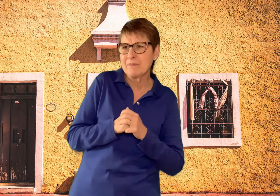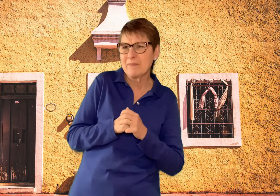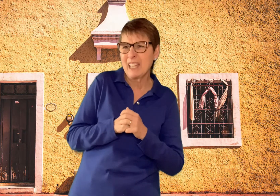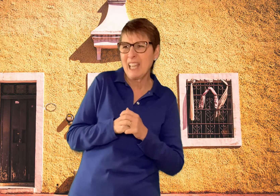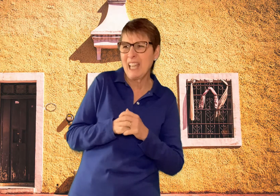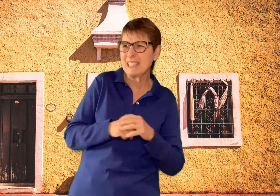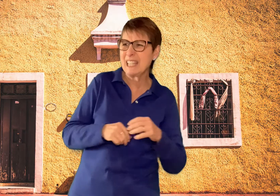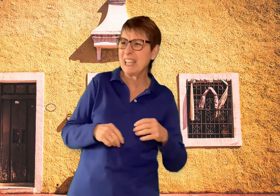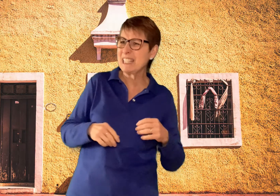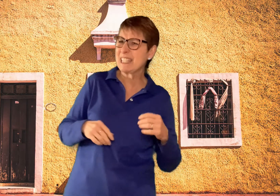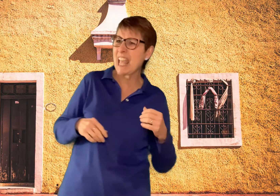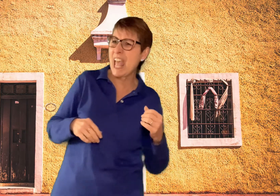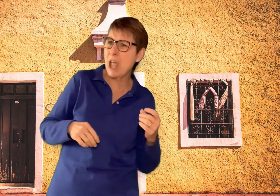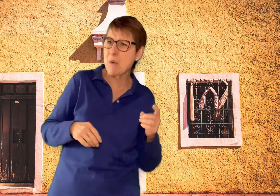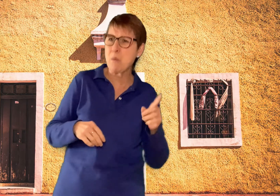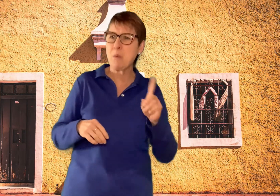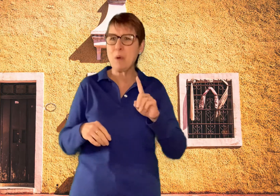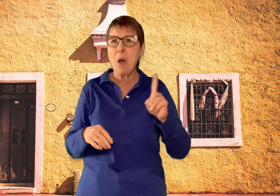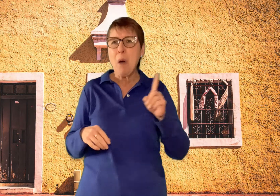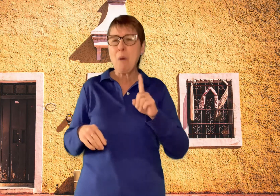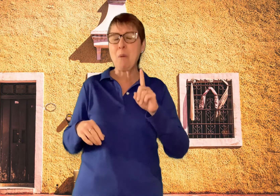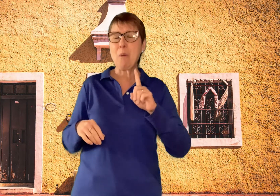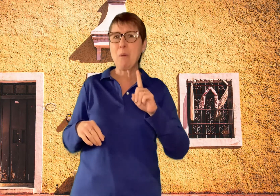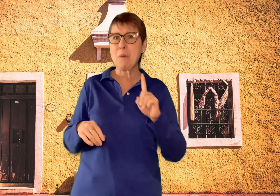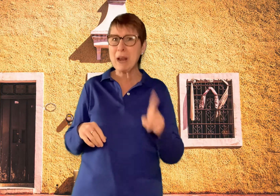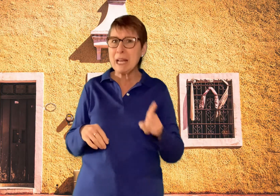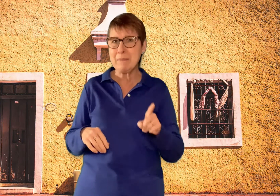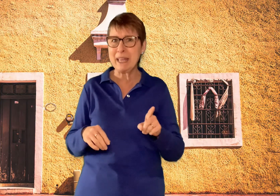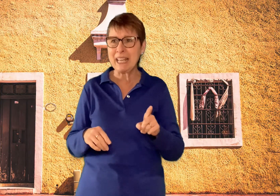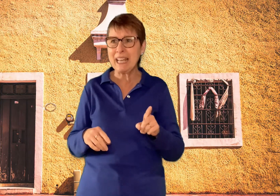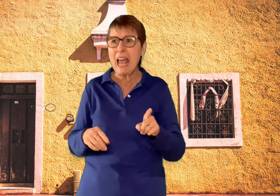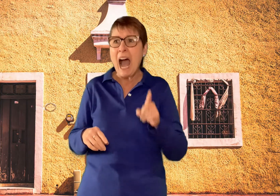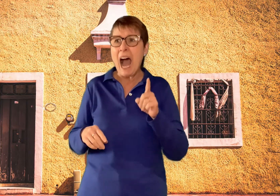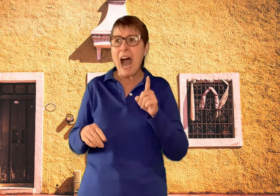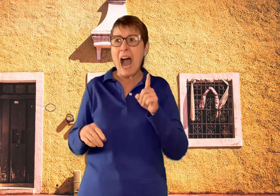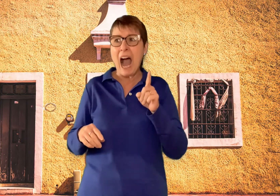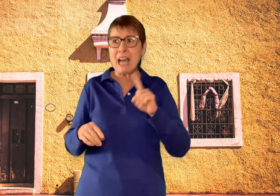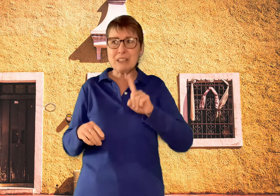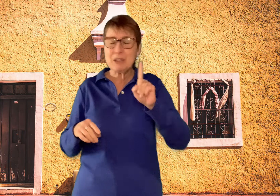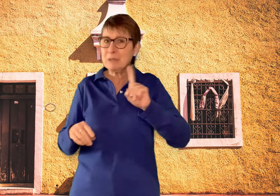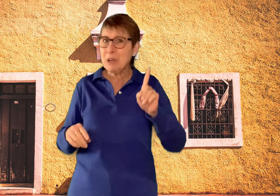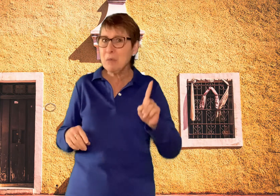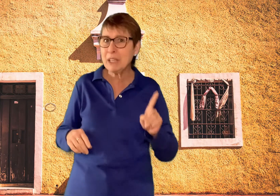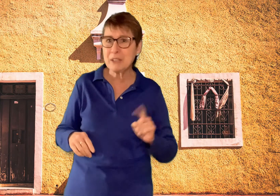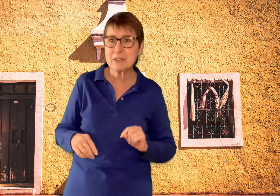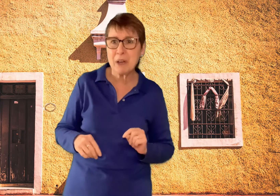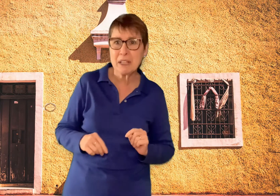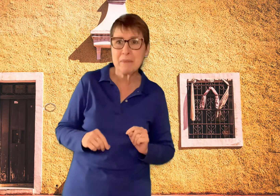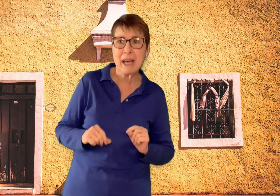And she said, wait a minute. I don't know what you're talking about.